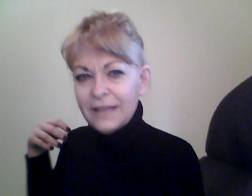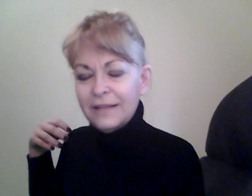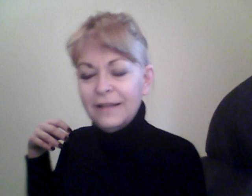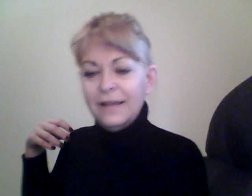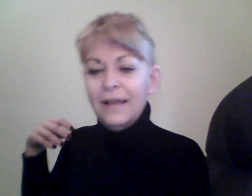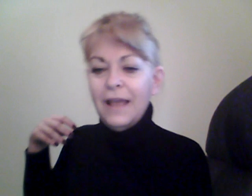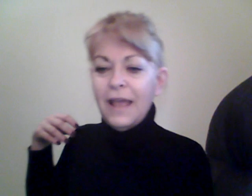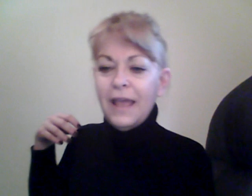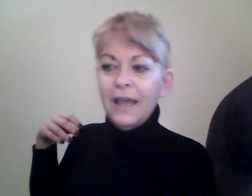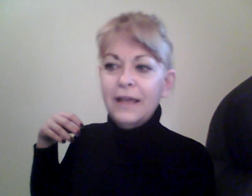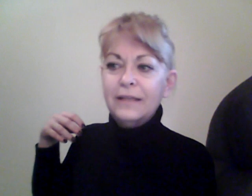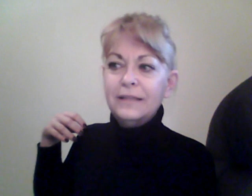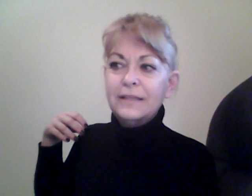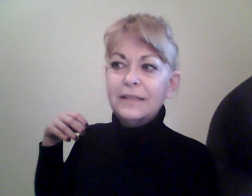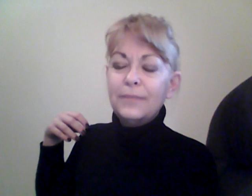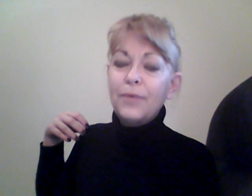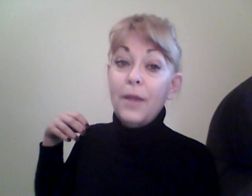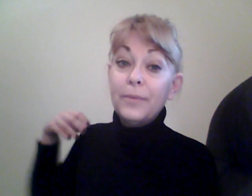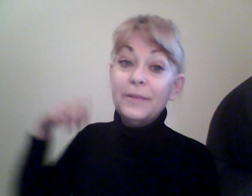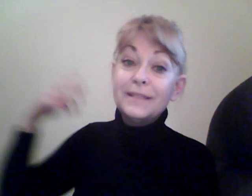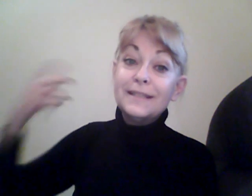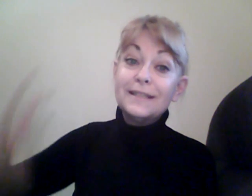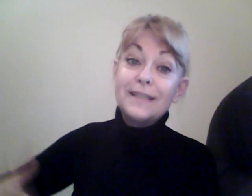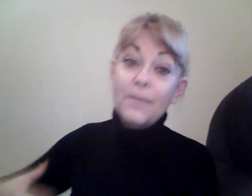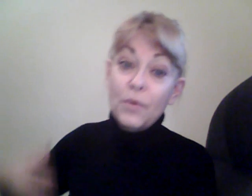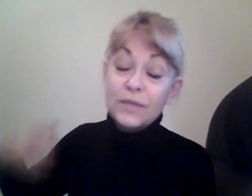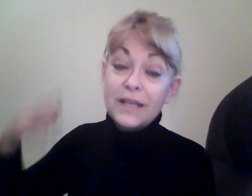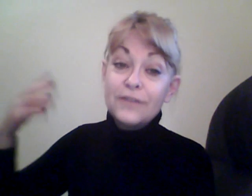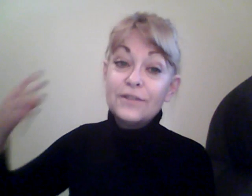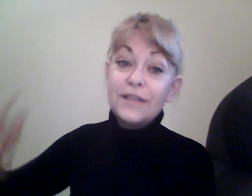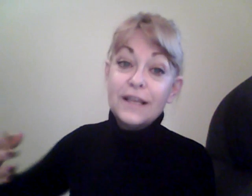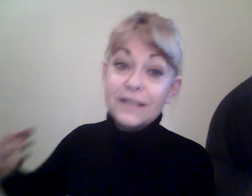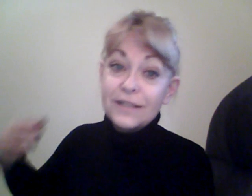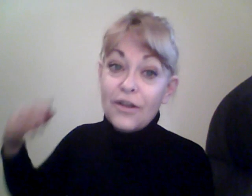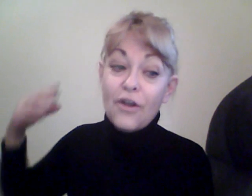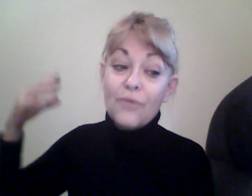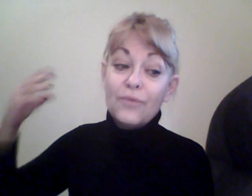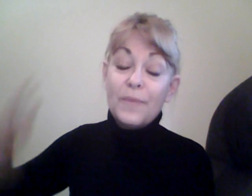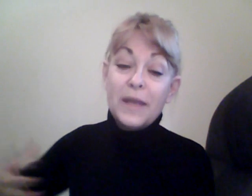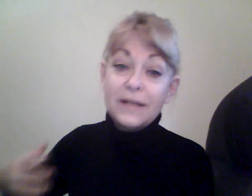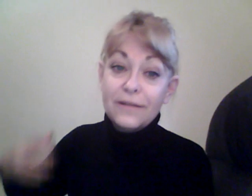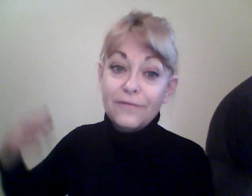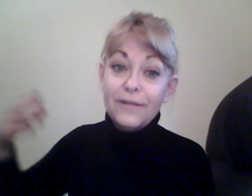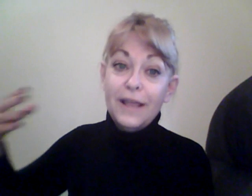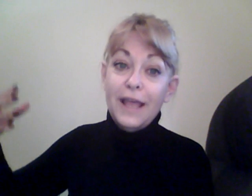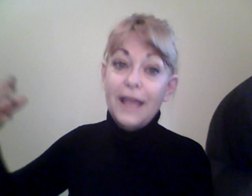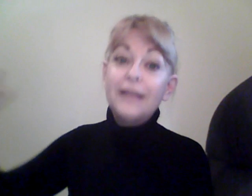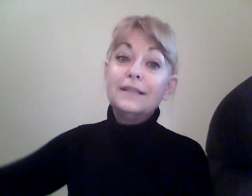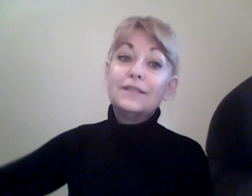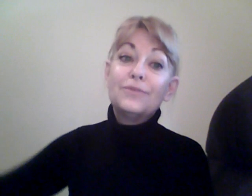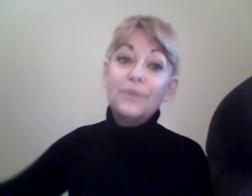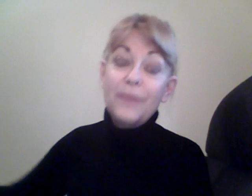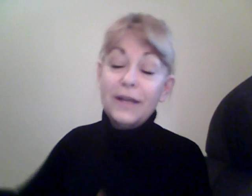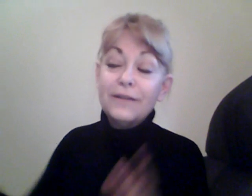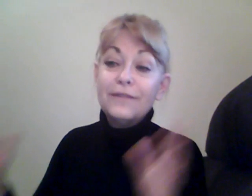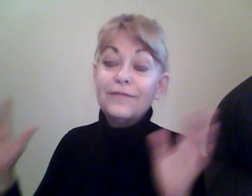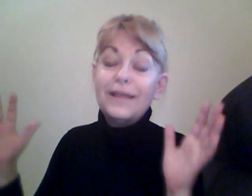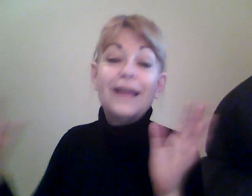And, the problem is, is most exercises are repetitive. And, it's the repetitive that